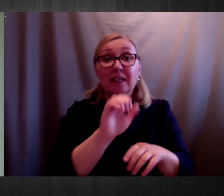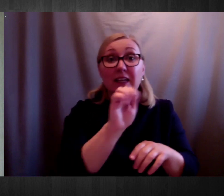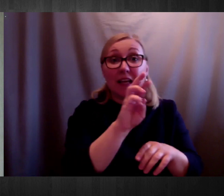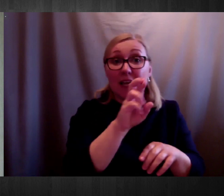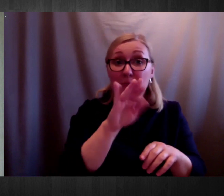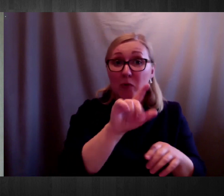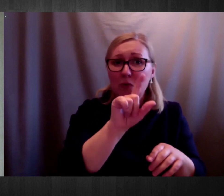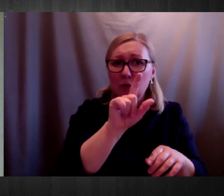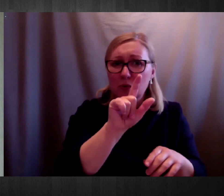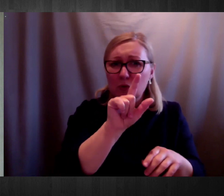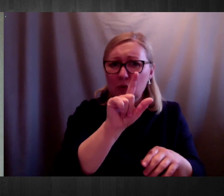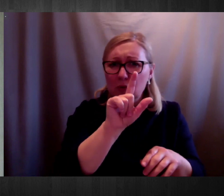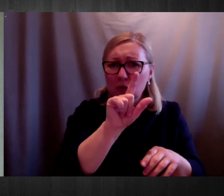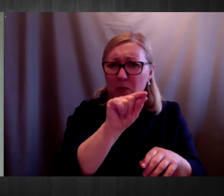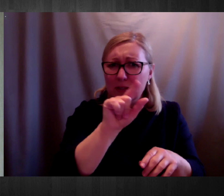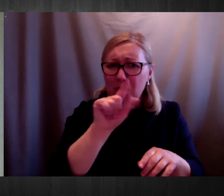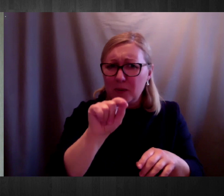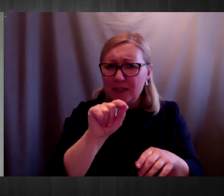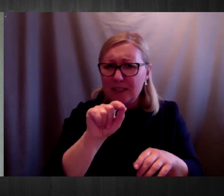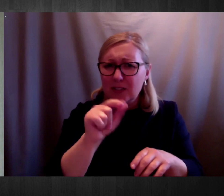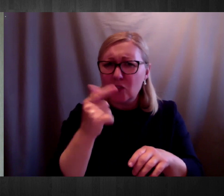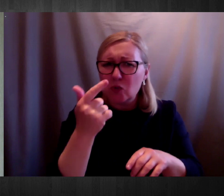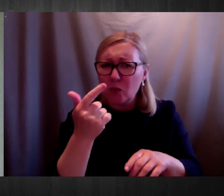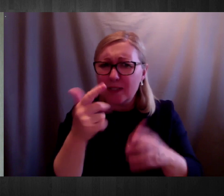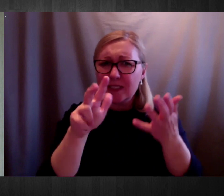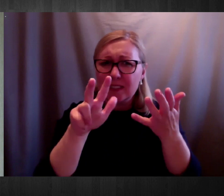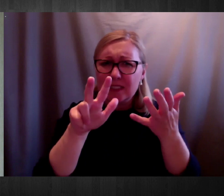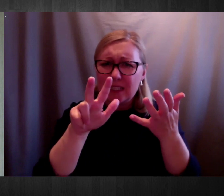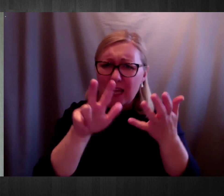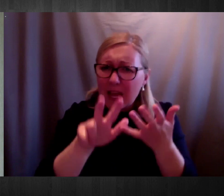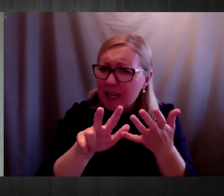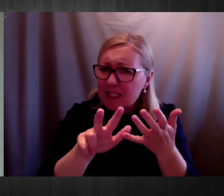a 28 vote rewrote in 2019.